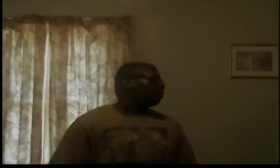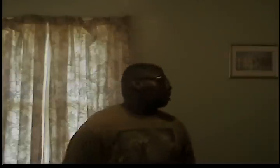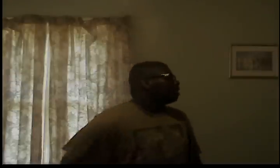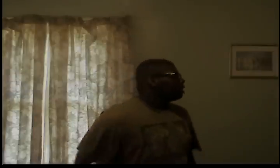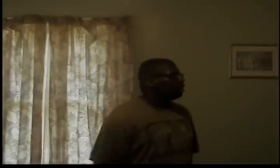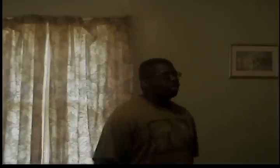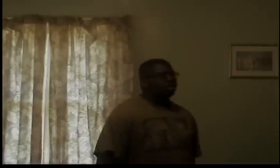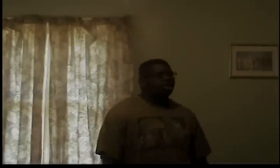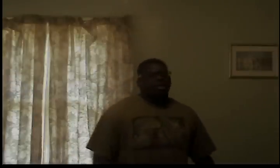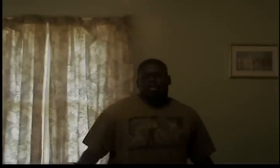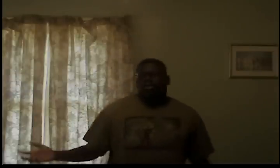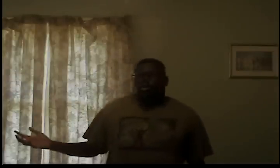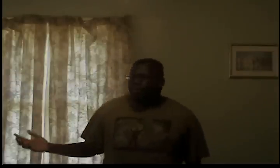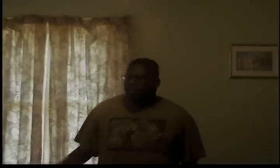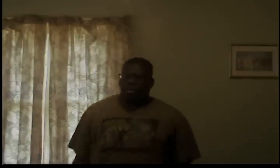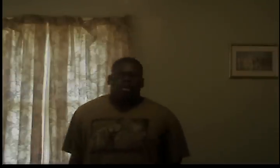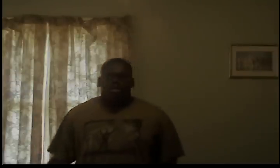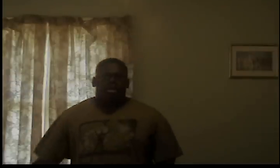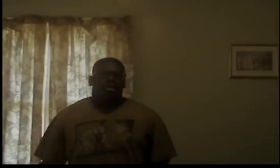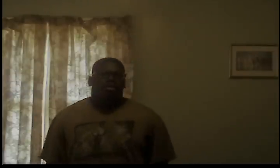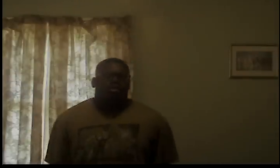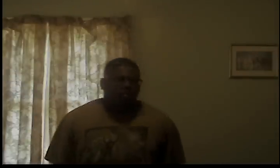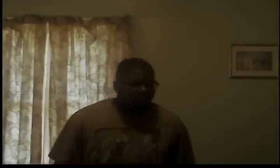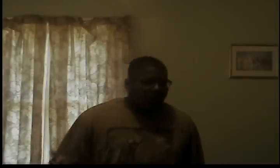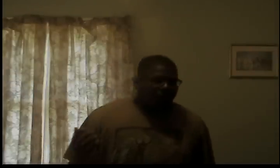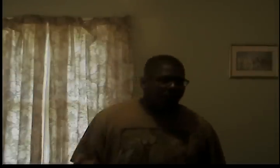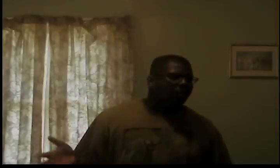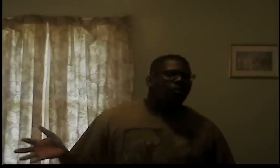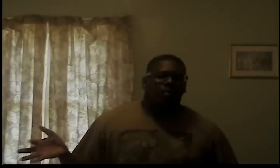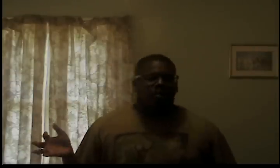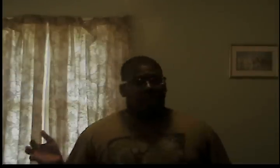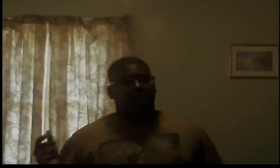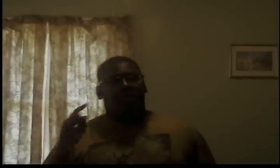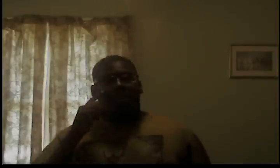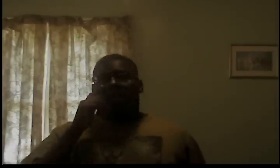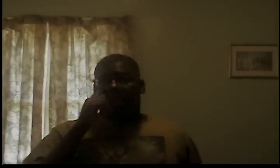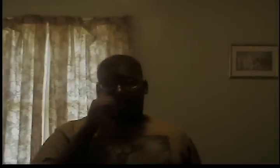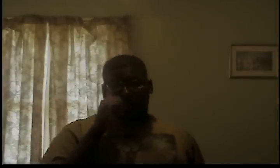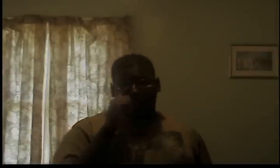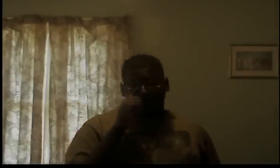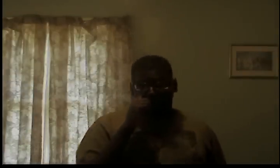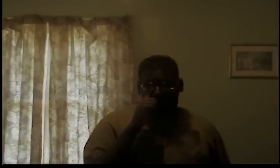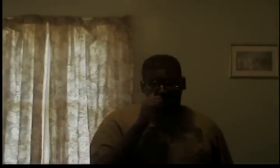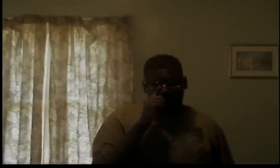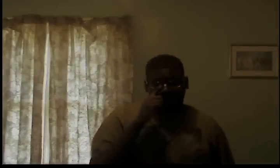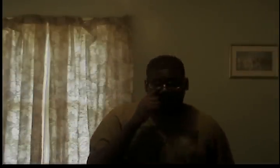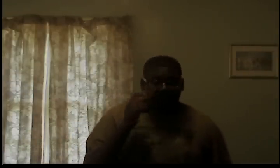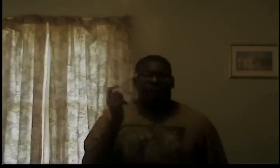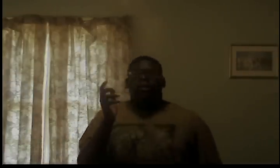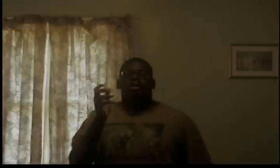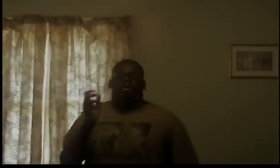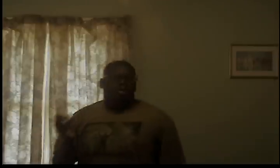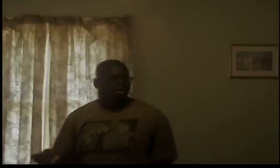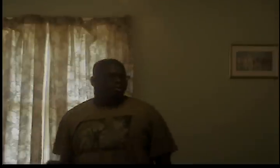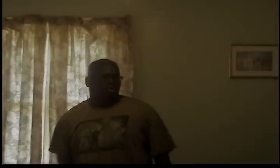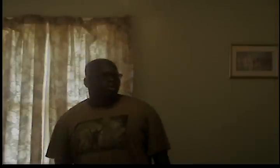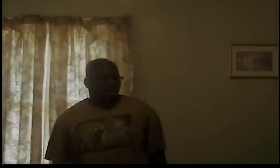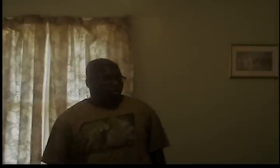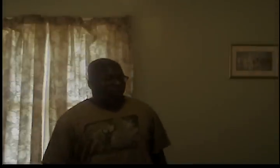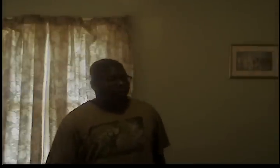seriously you could be funding teachers food programs so you know you ain't gotta pay food because some schools have to pay